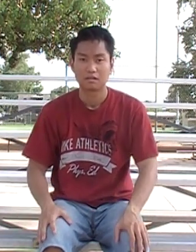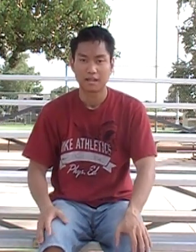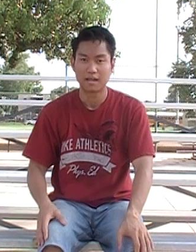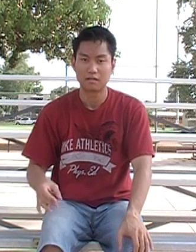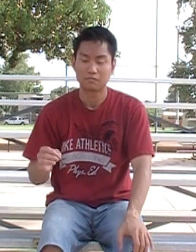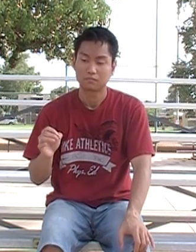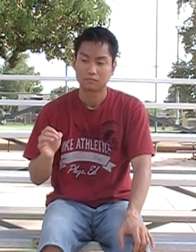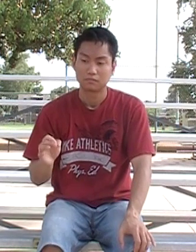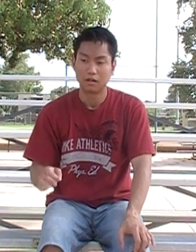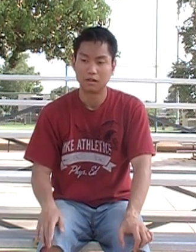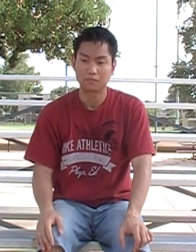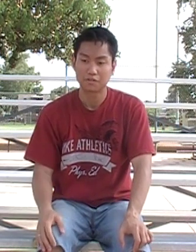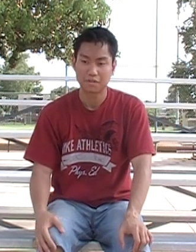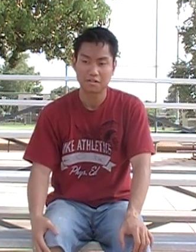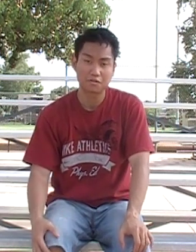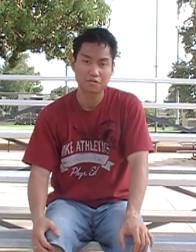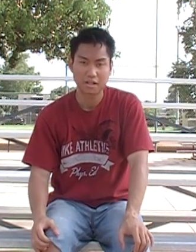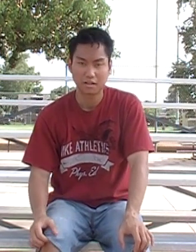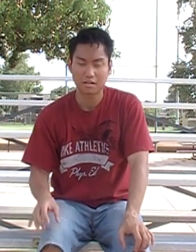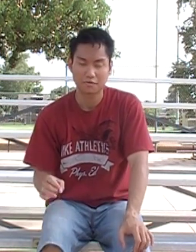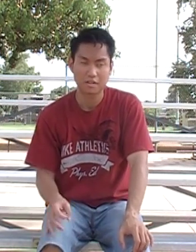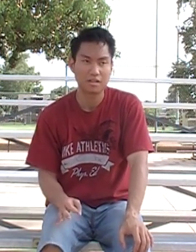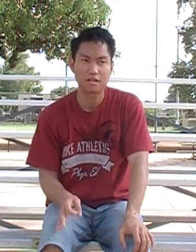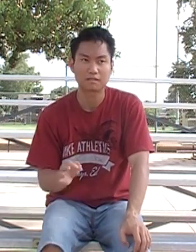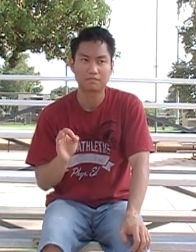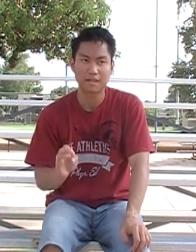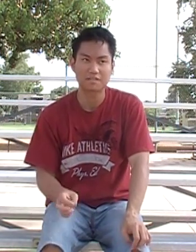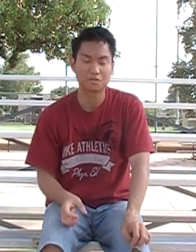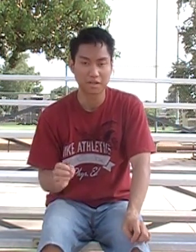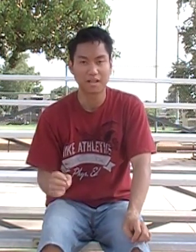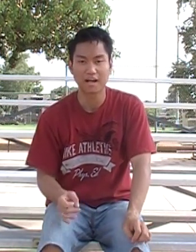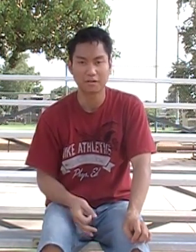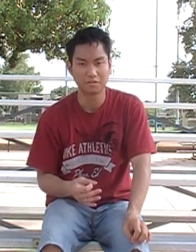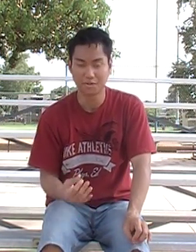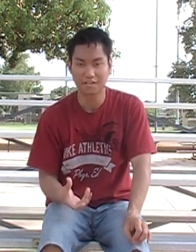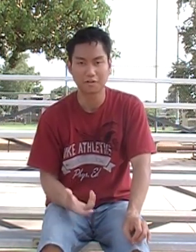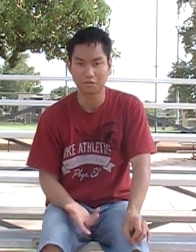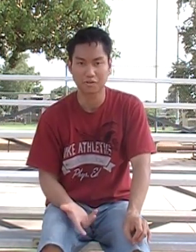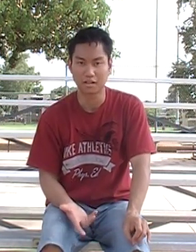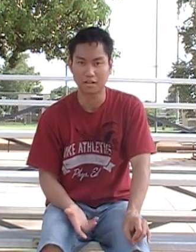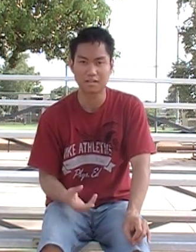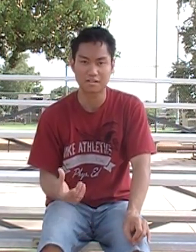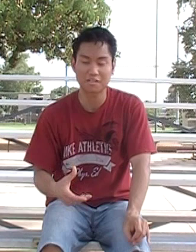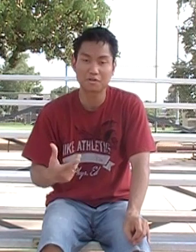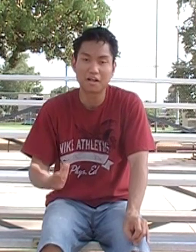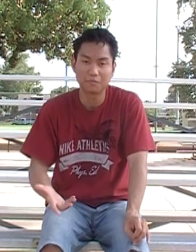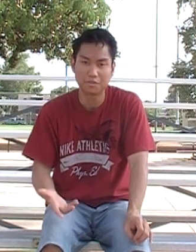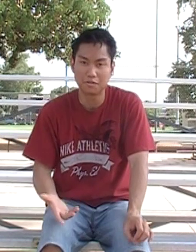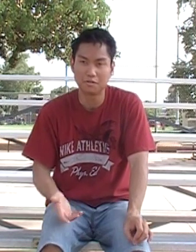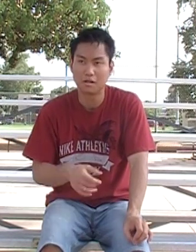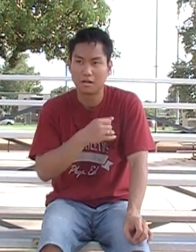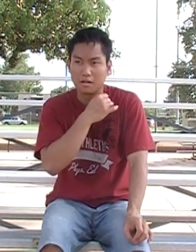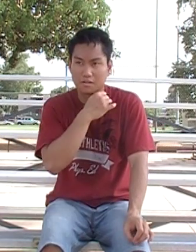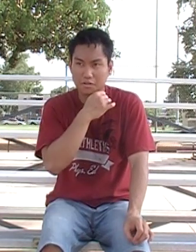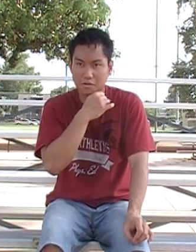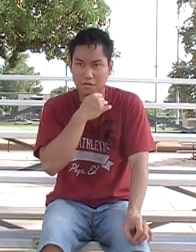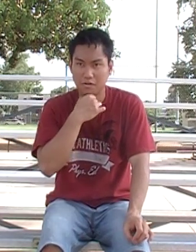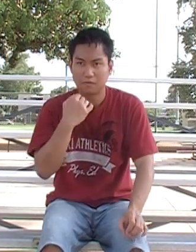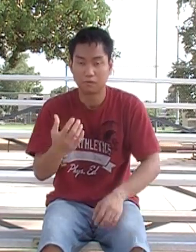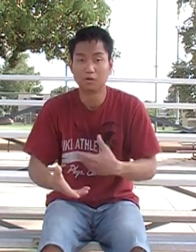And for doing solo training, it's really not best to rely on doing solo training. It's just to help you to grow